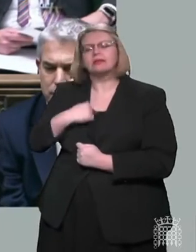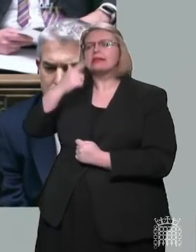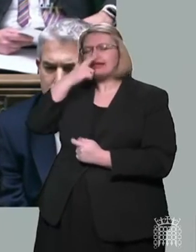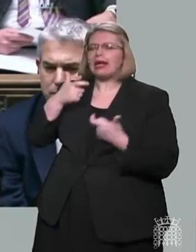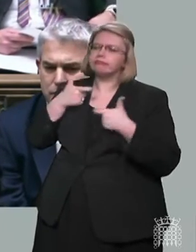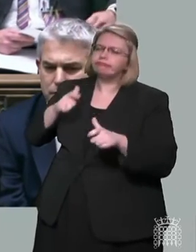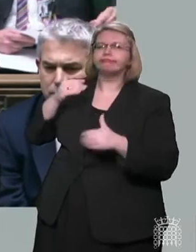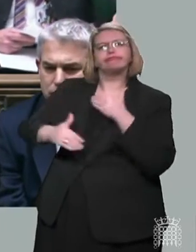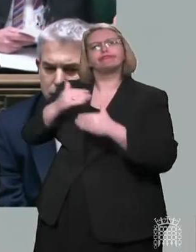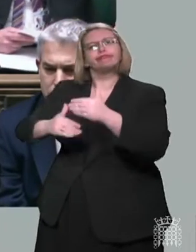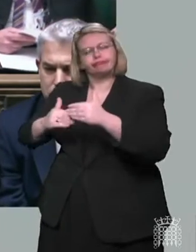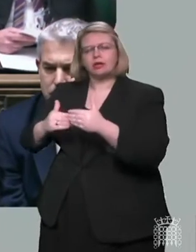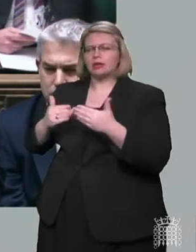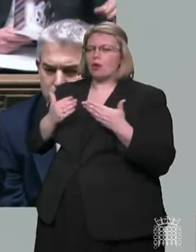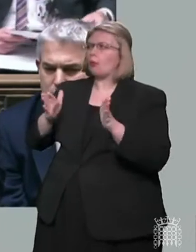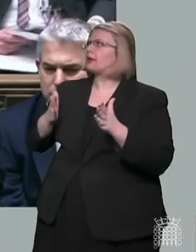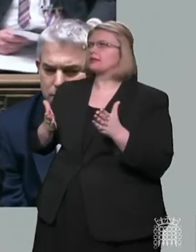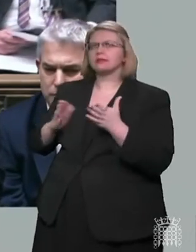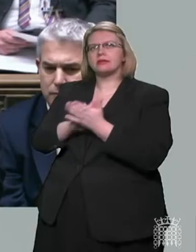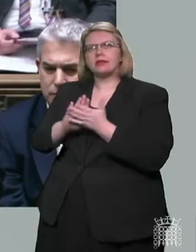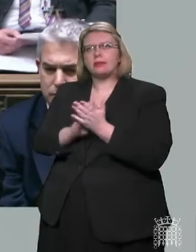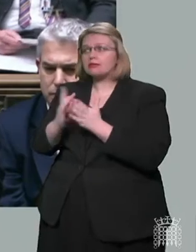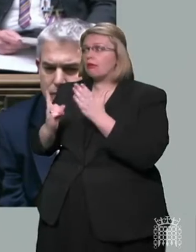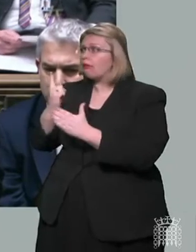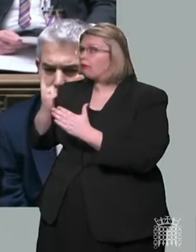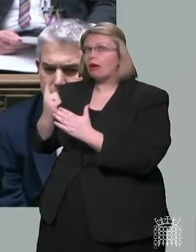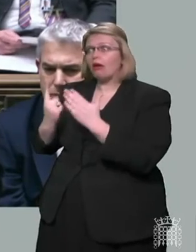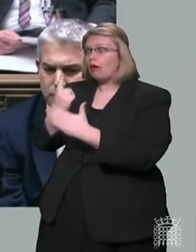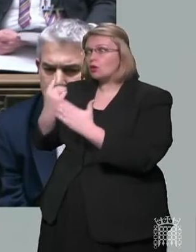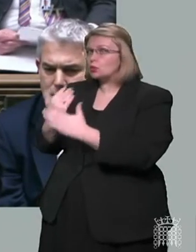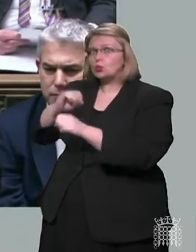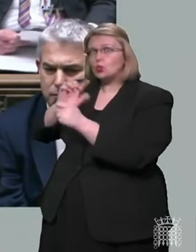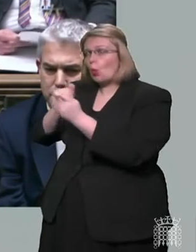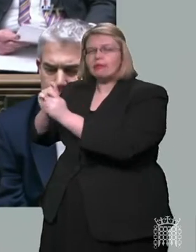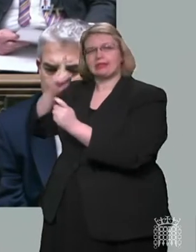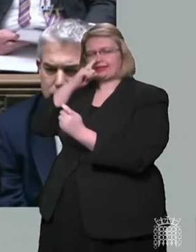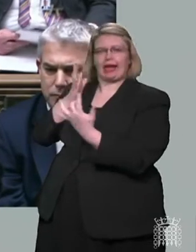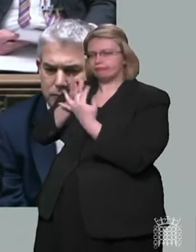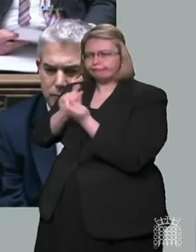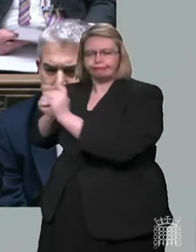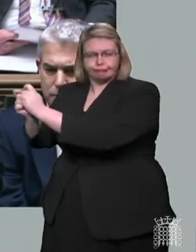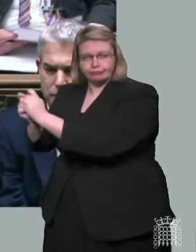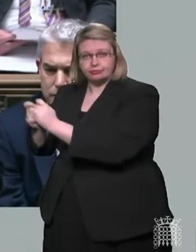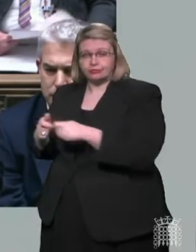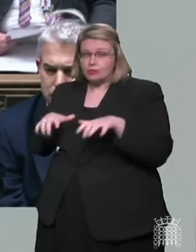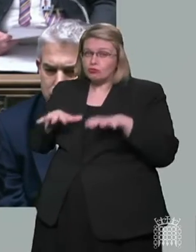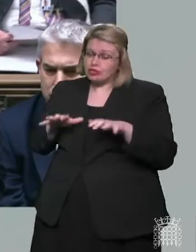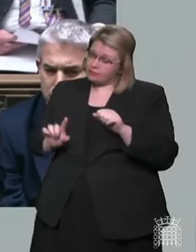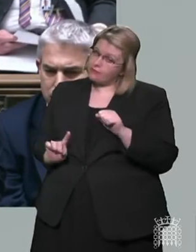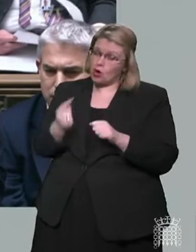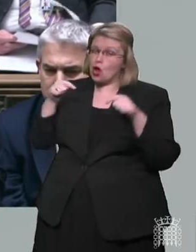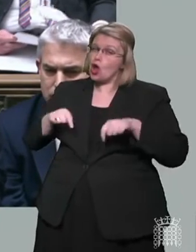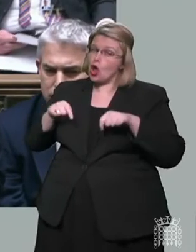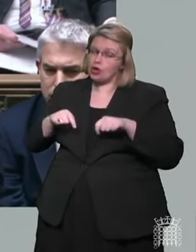capabilities so we can respond rapidly to any new variant. Mr Speaker, the UK was the first country in the world to administer